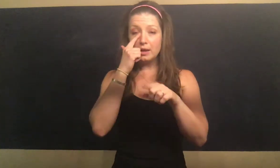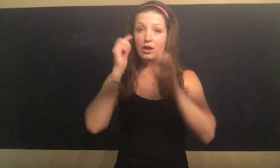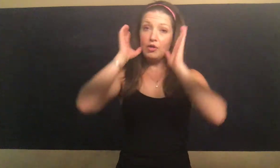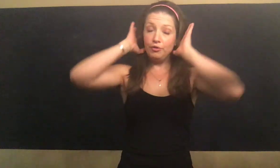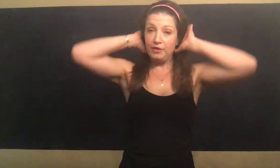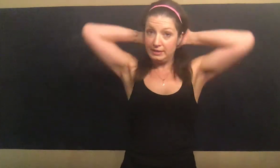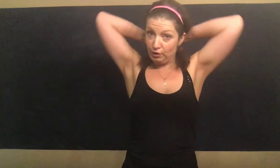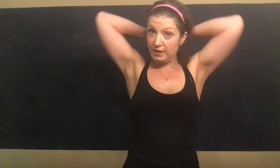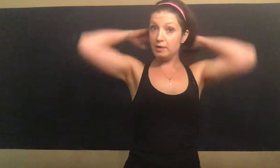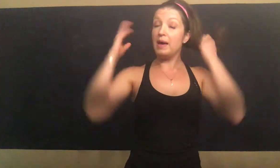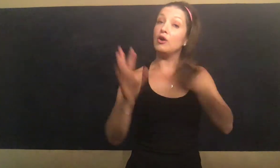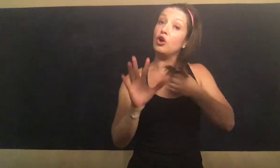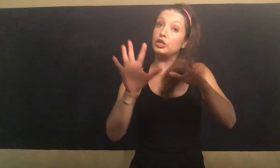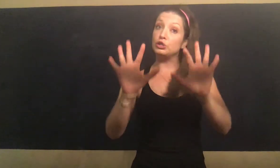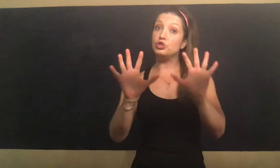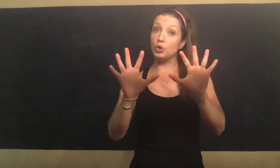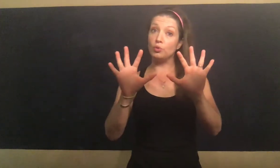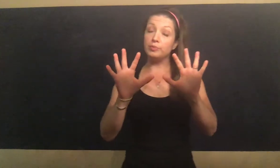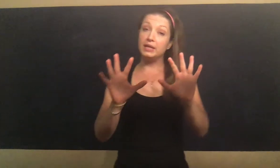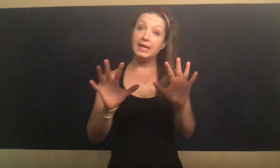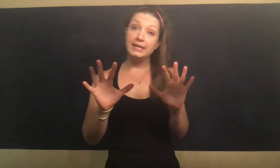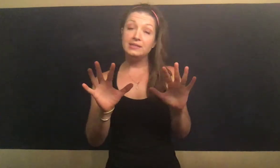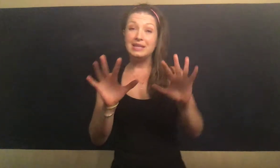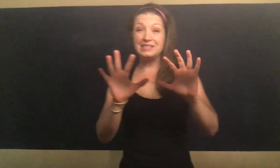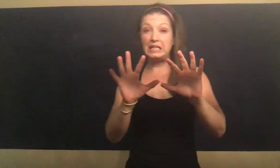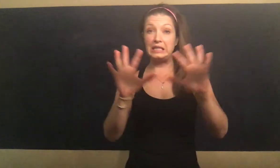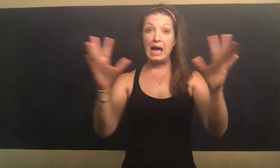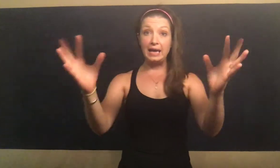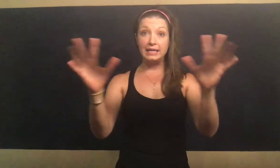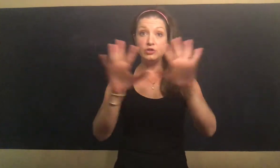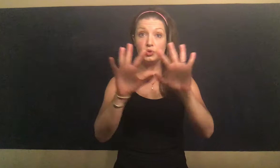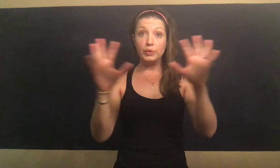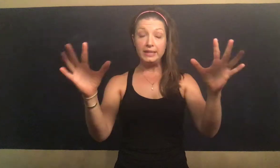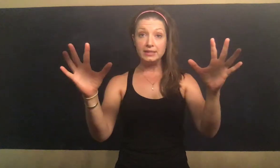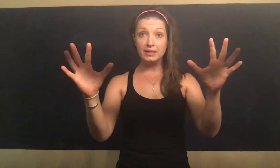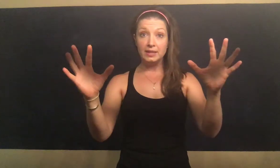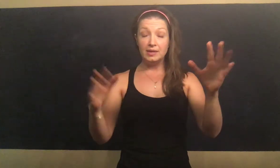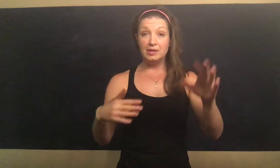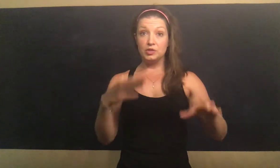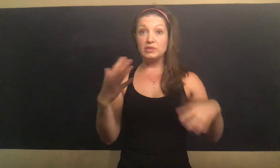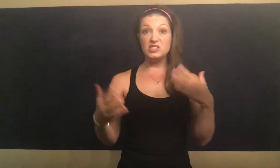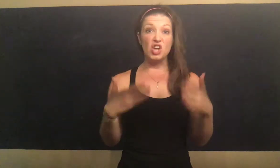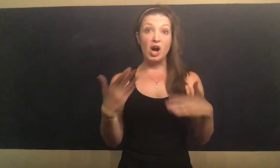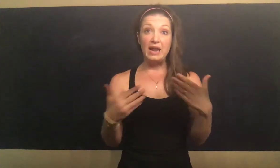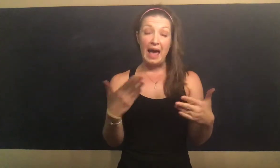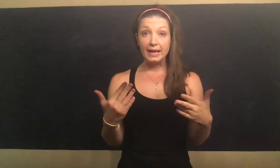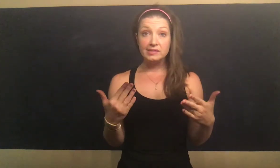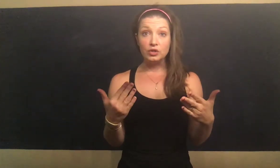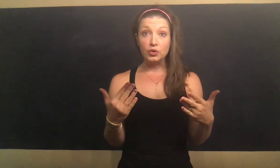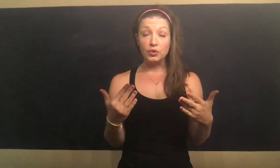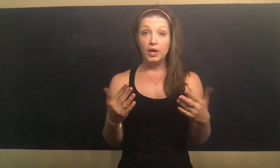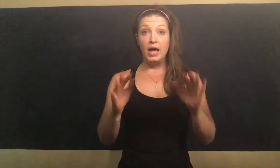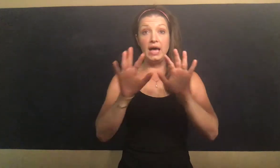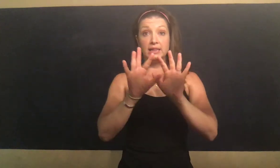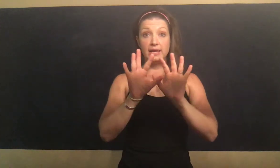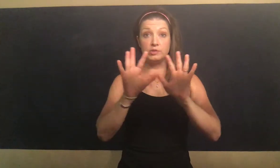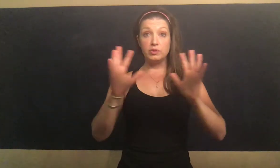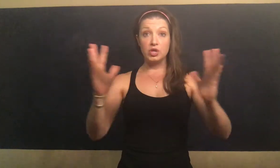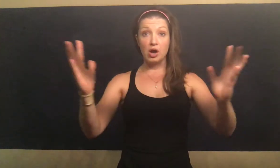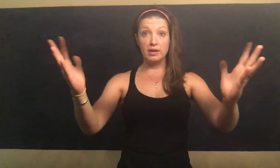Another thing to think about are your shoulder blades. That's a gliding joint. So it's non-axial, unless we're talking